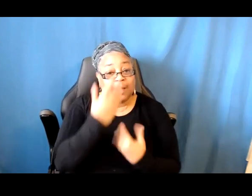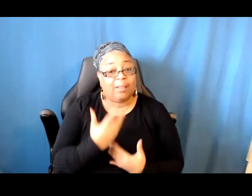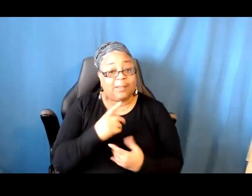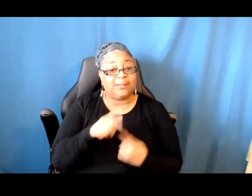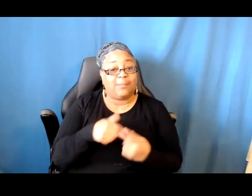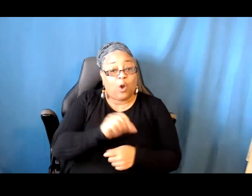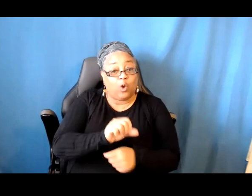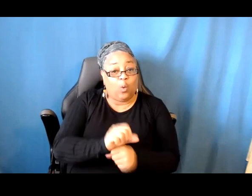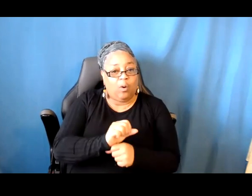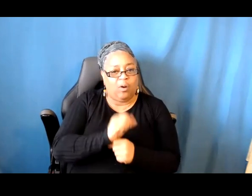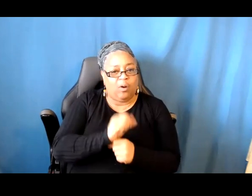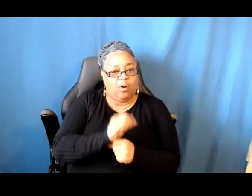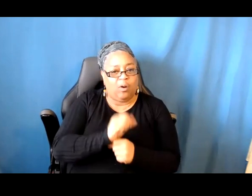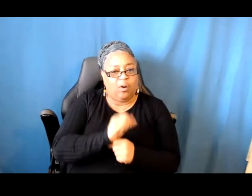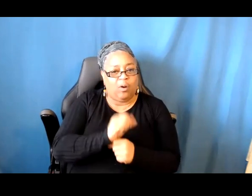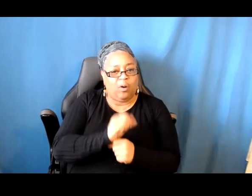your work.